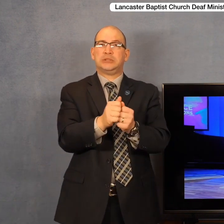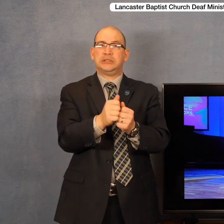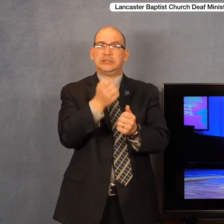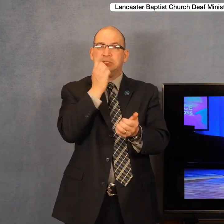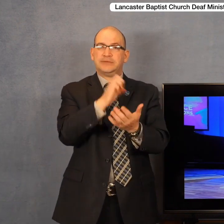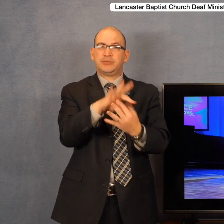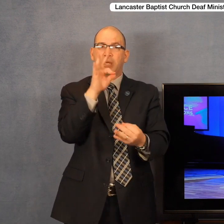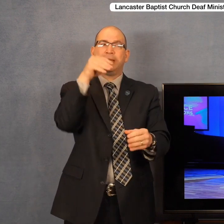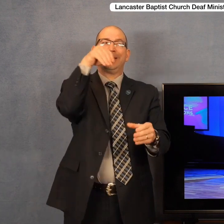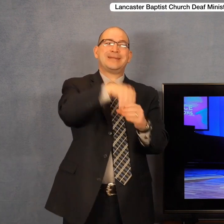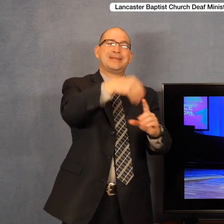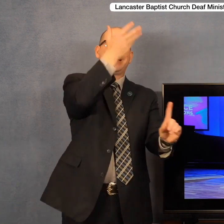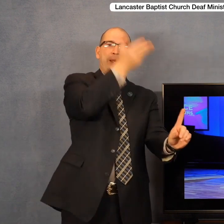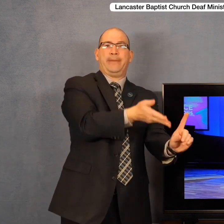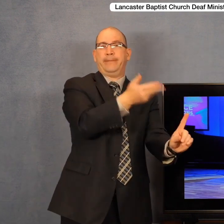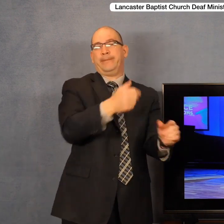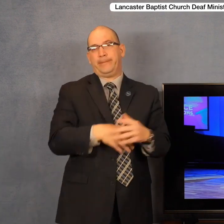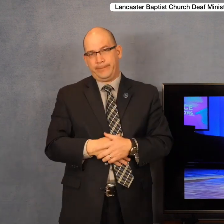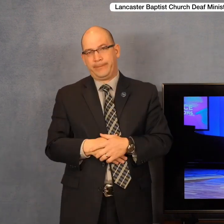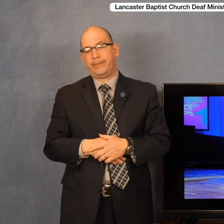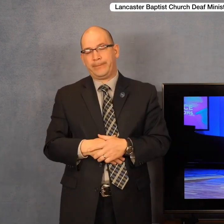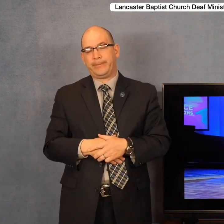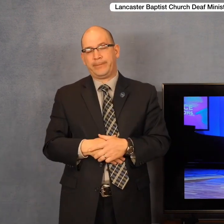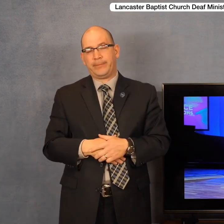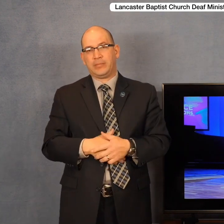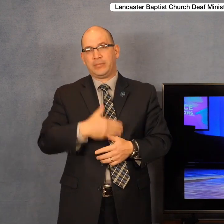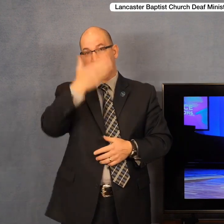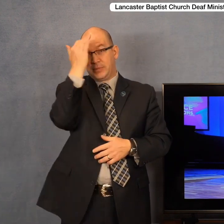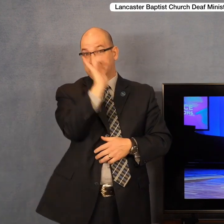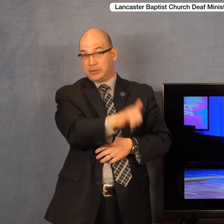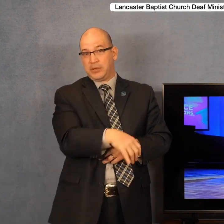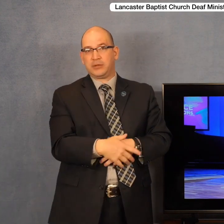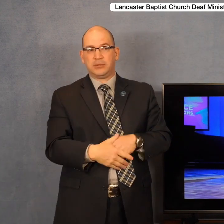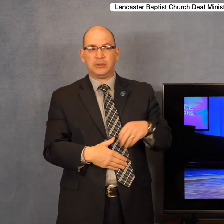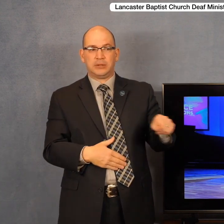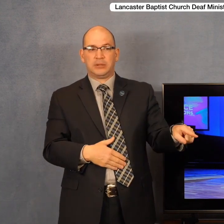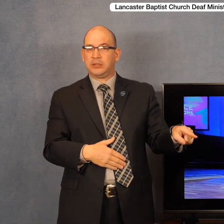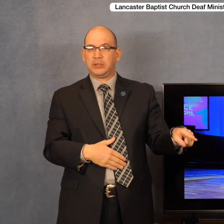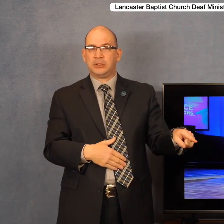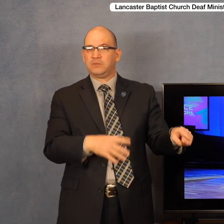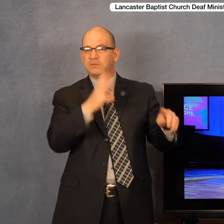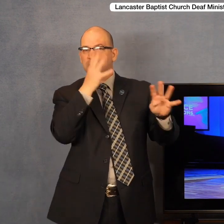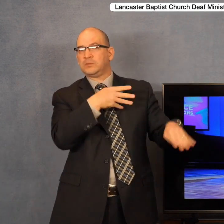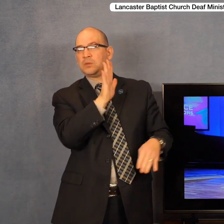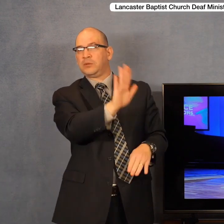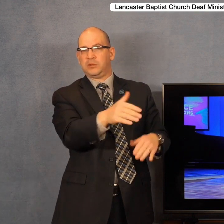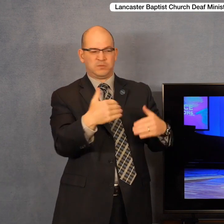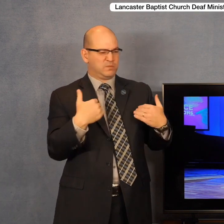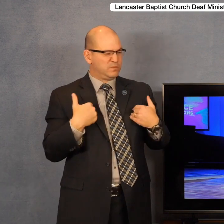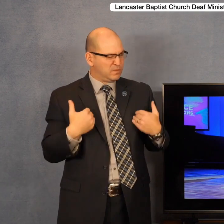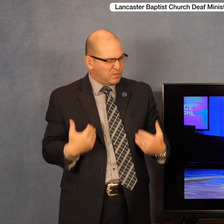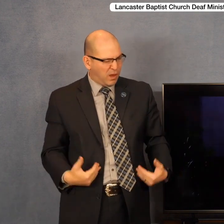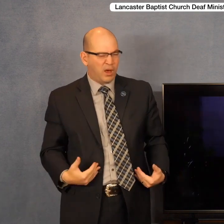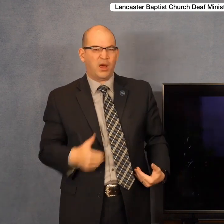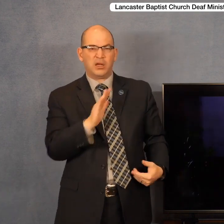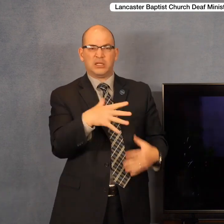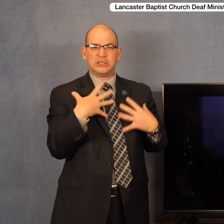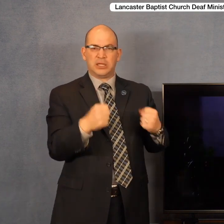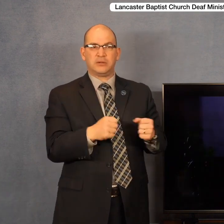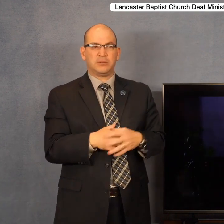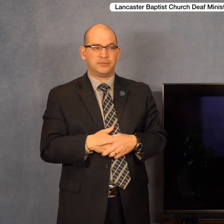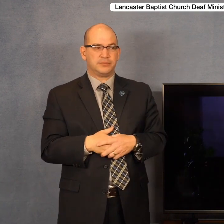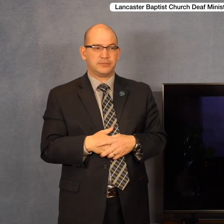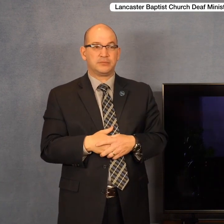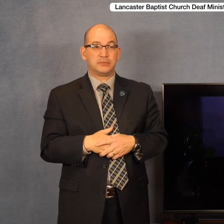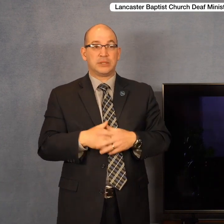and demonic influence. He, because of that, disregarded his own personal dignity. You see, sin will always